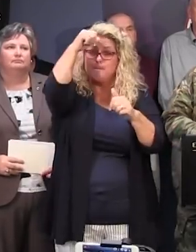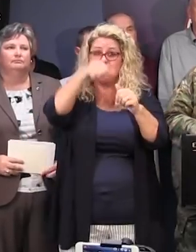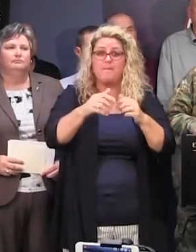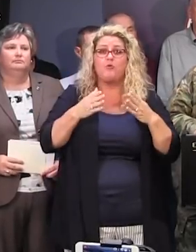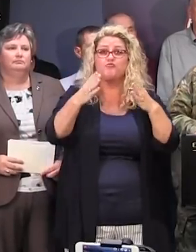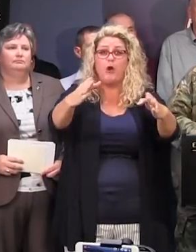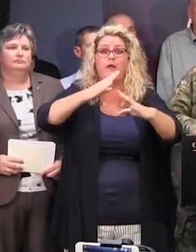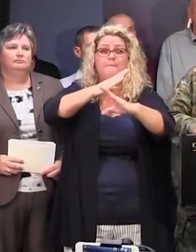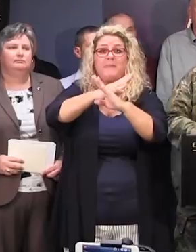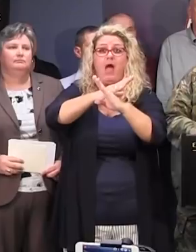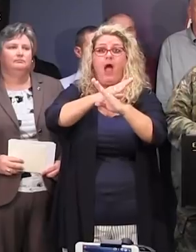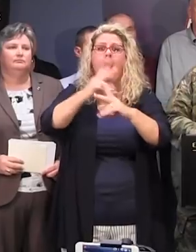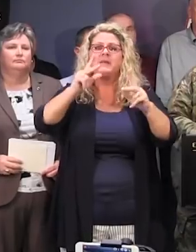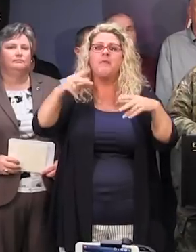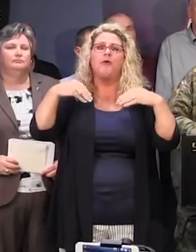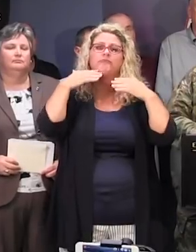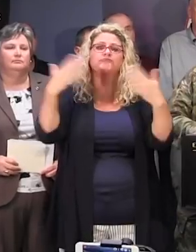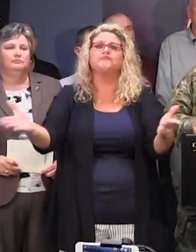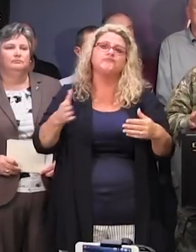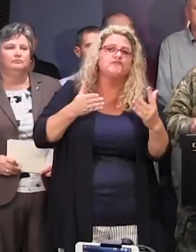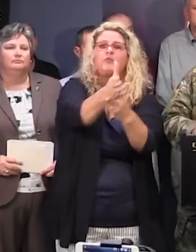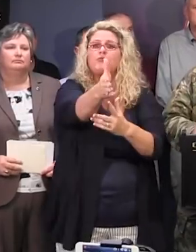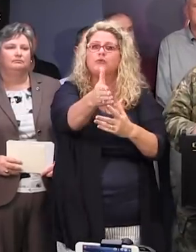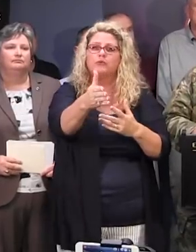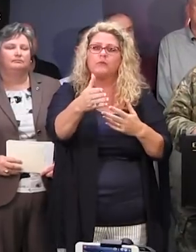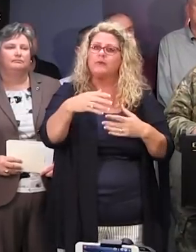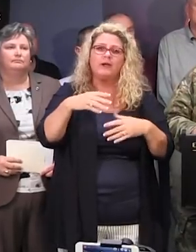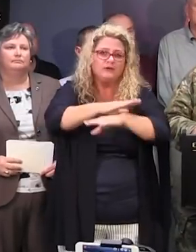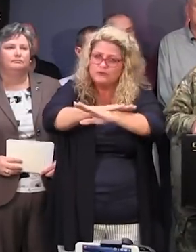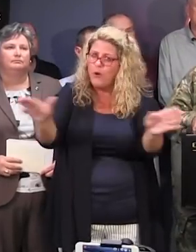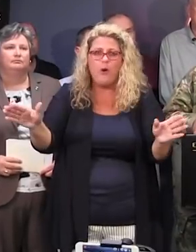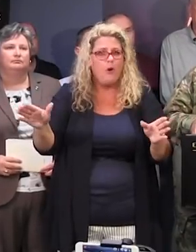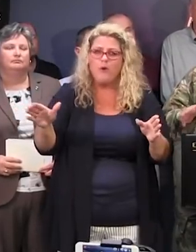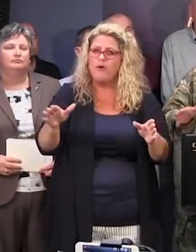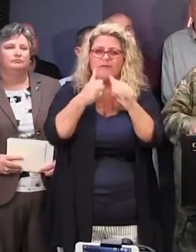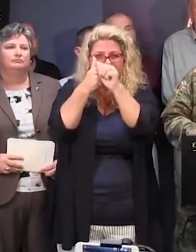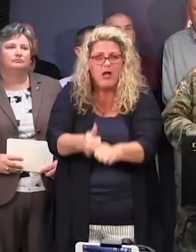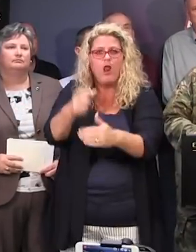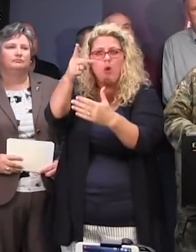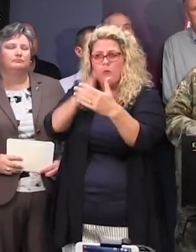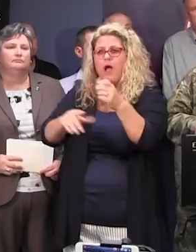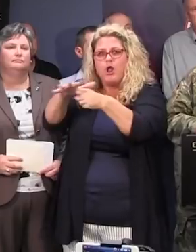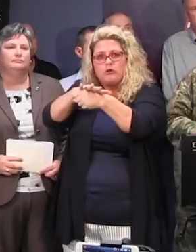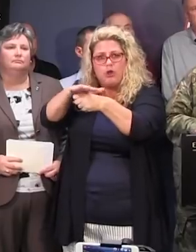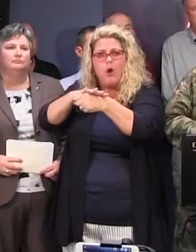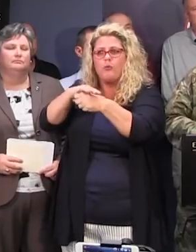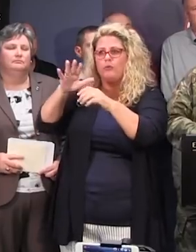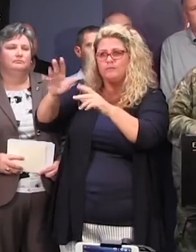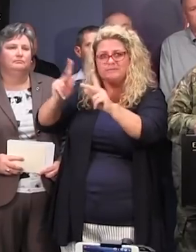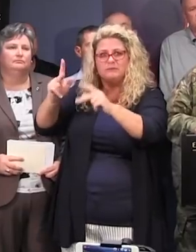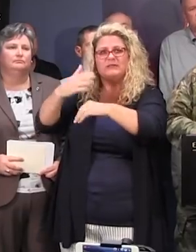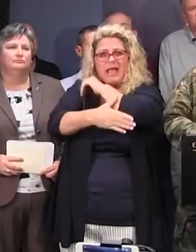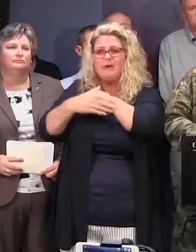is people not paying attention to what the local authorities are saying or the state officials. So we ask